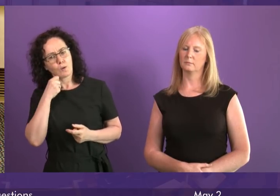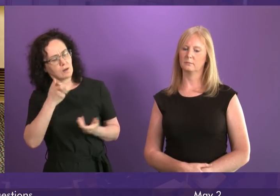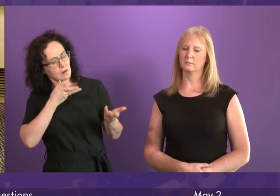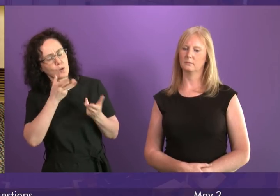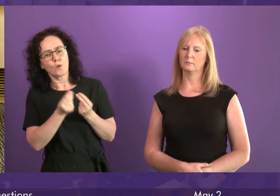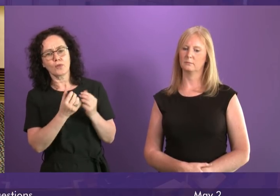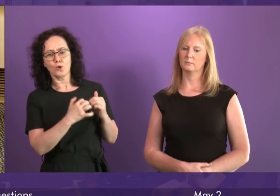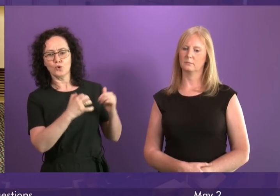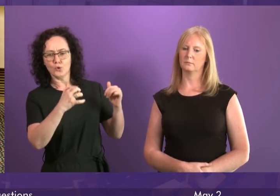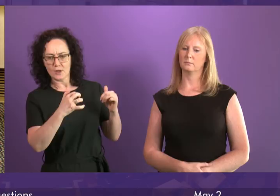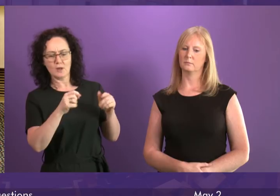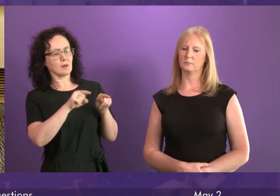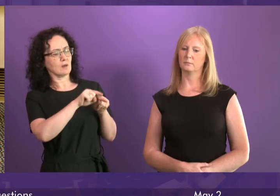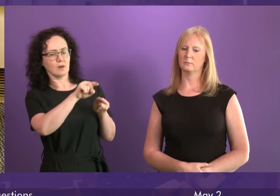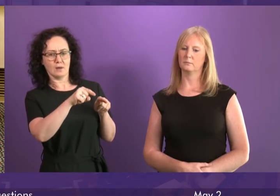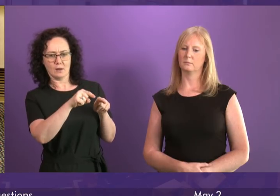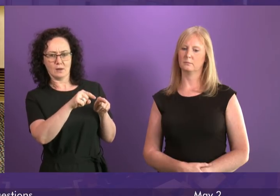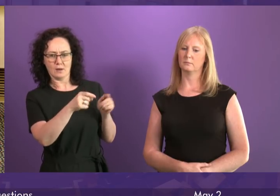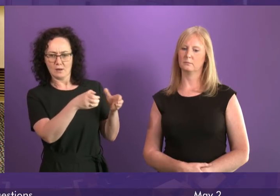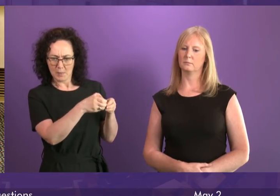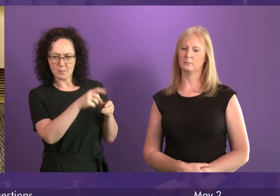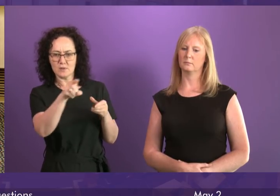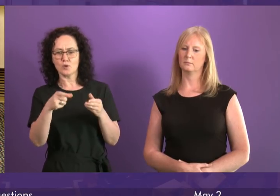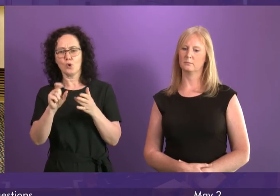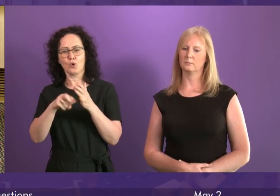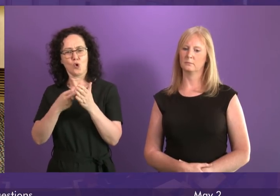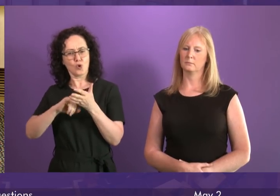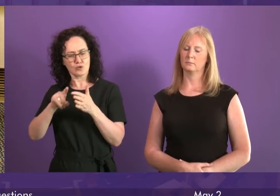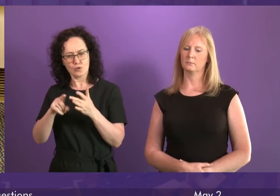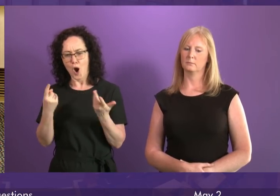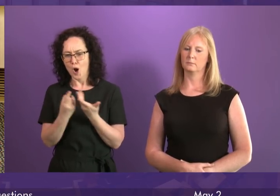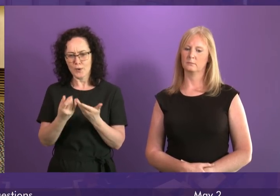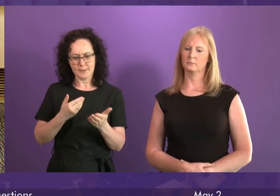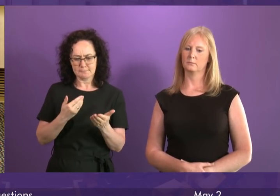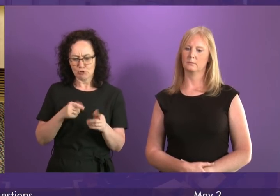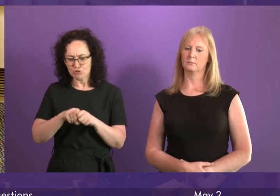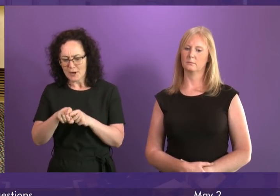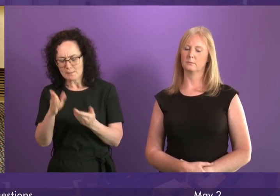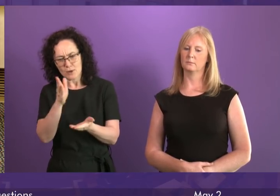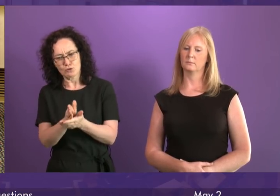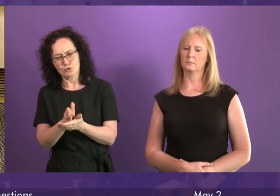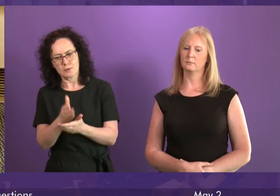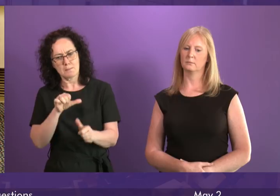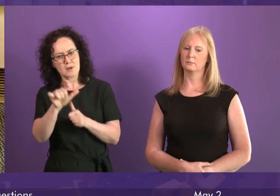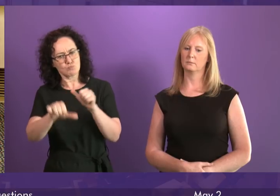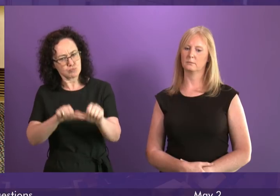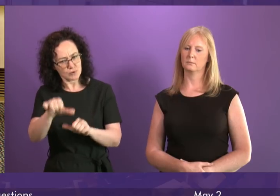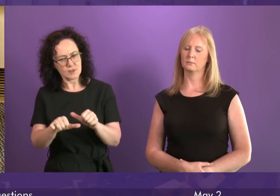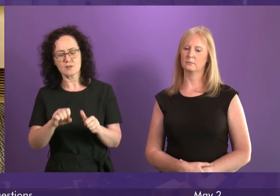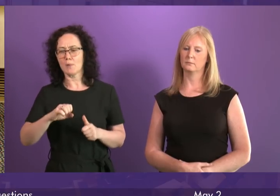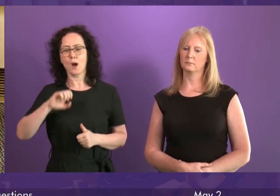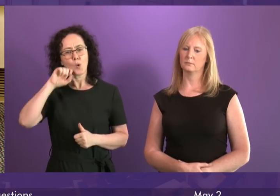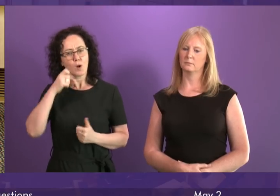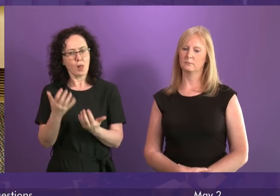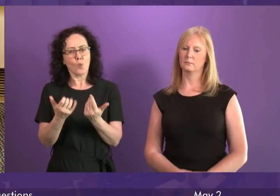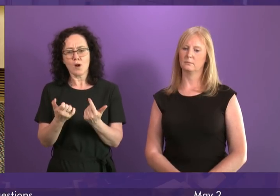and consular services. Any improvements, of course, will require change across a number of services and I would continue to welcome input from members and